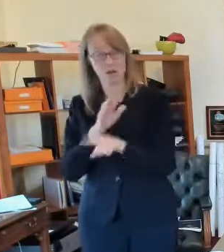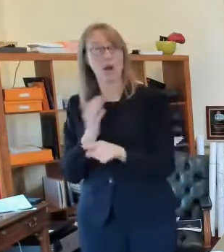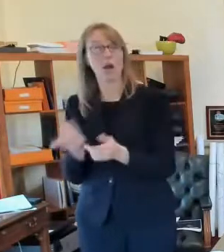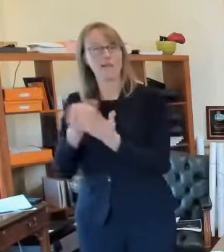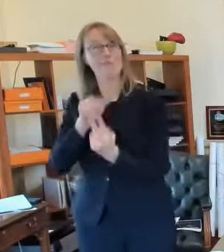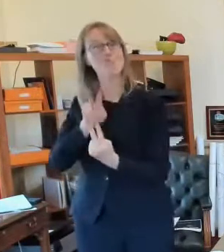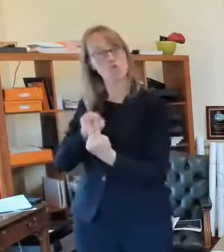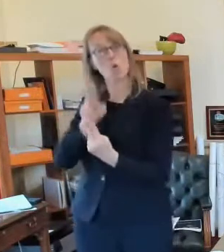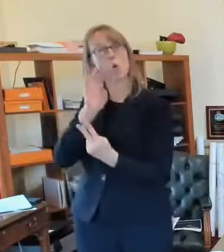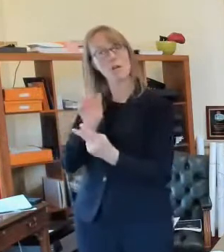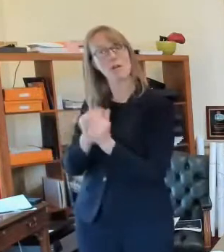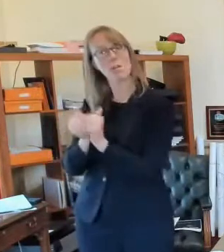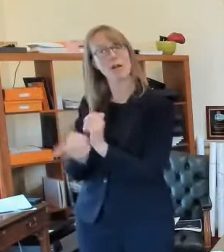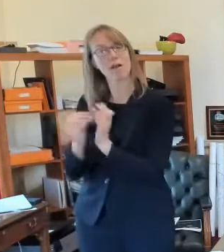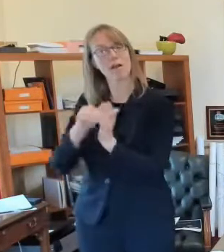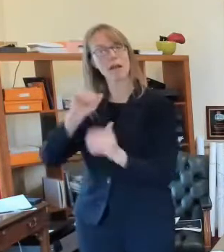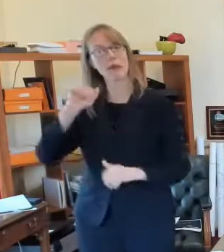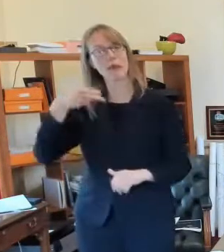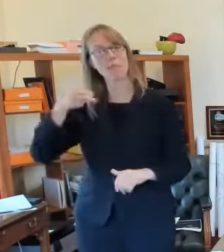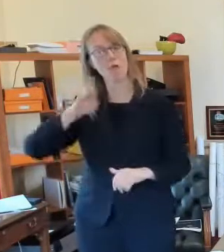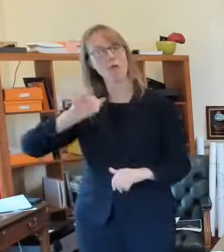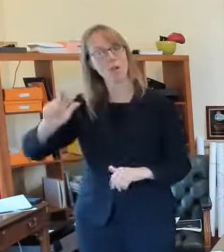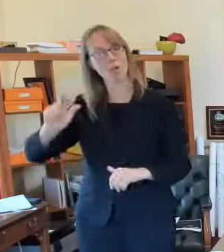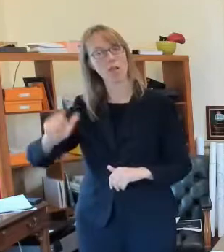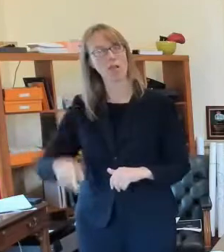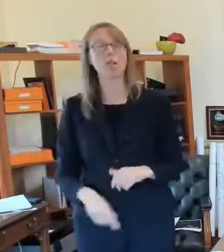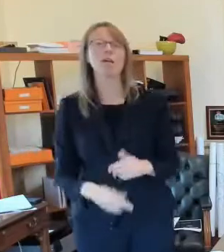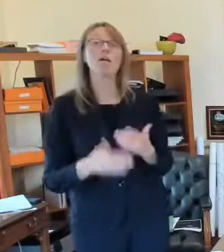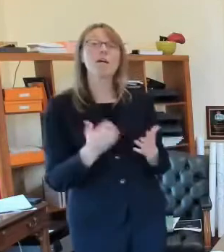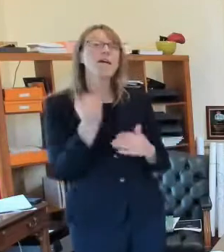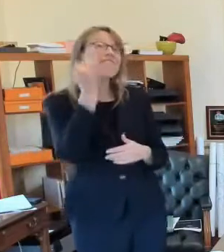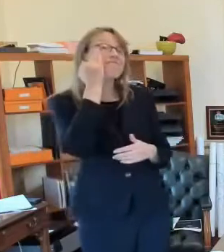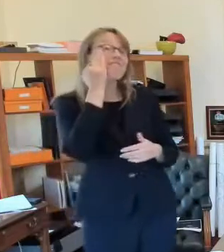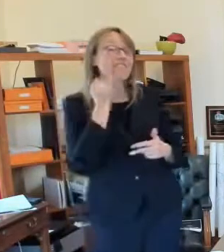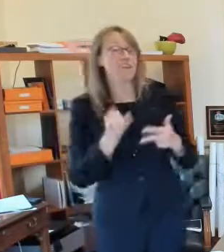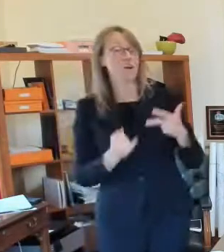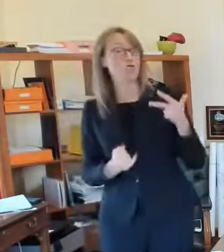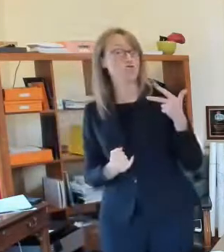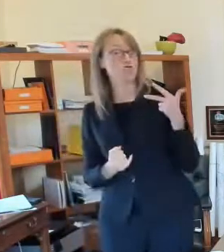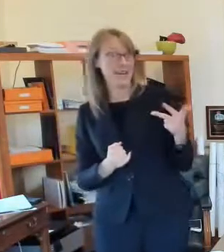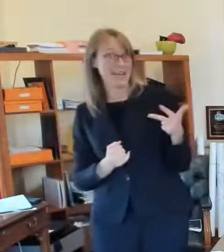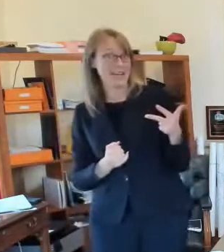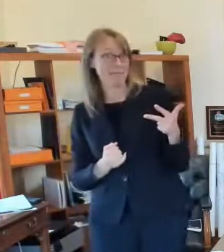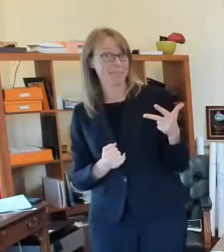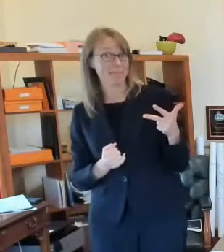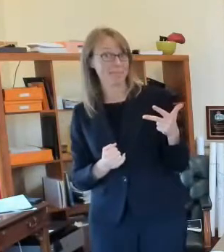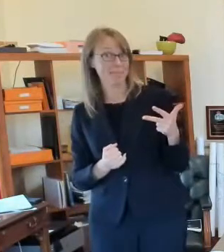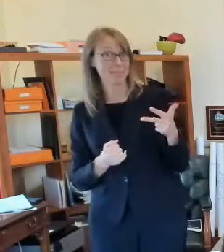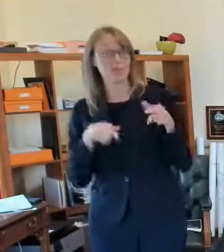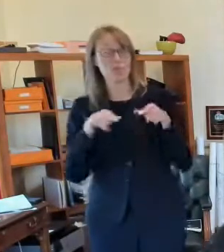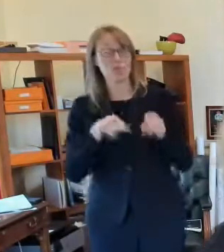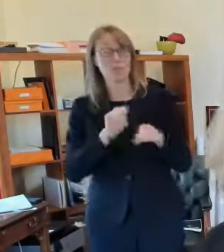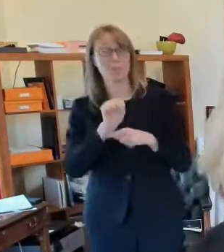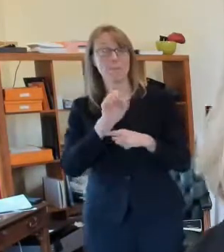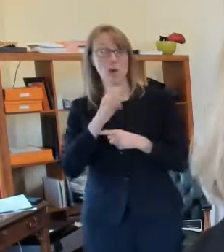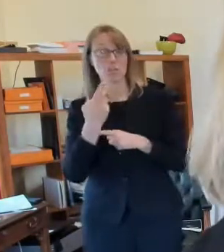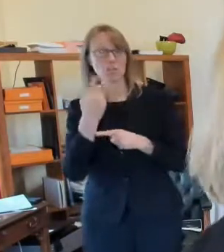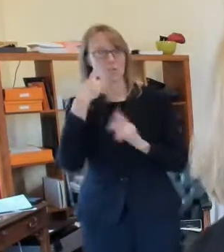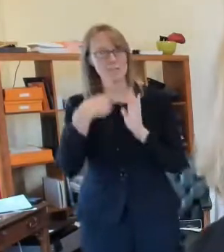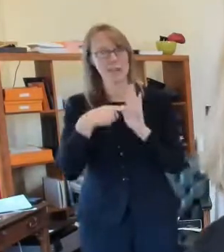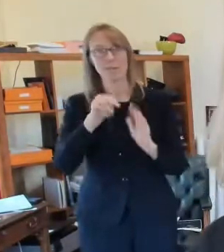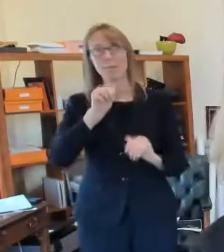multiple candidates right now there are three candidates for mayor two of those candidates will advance in april